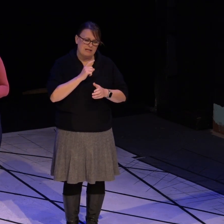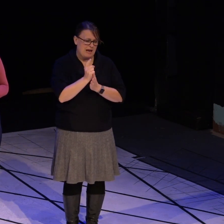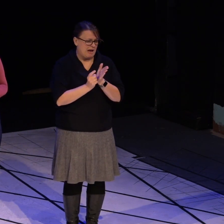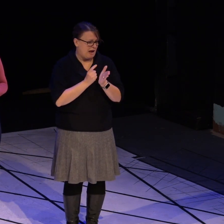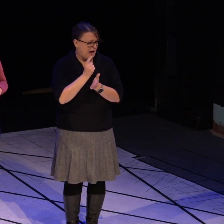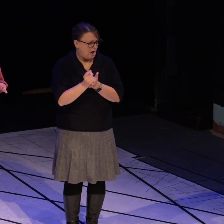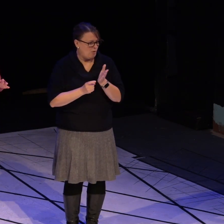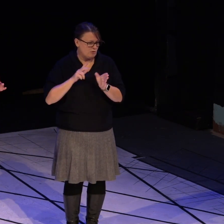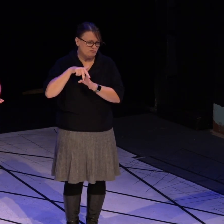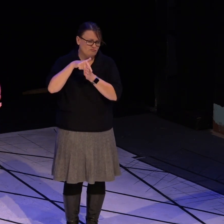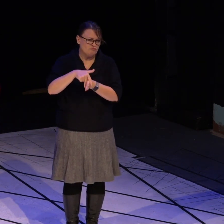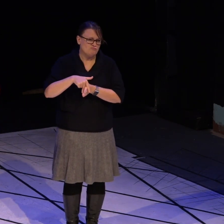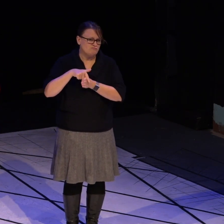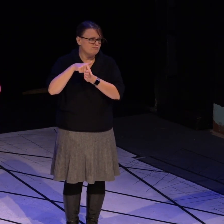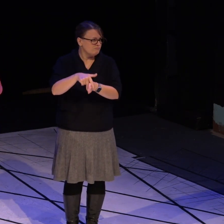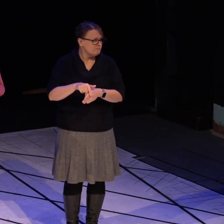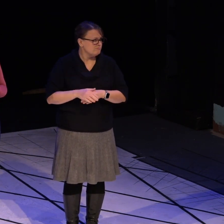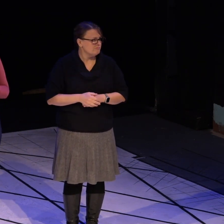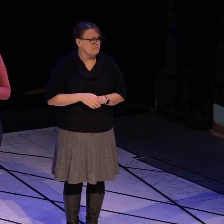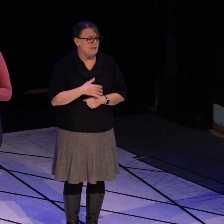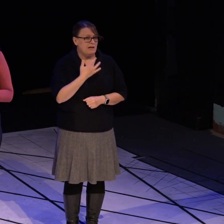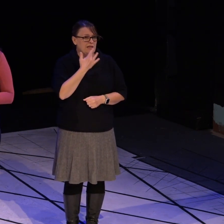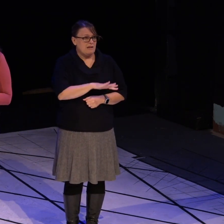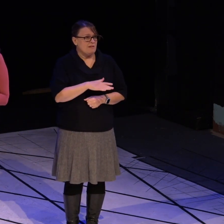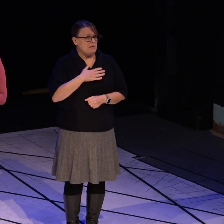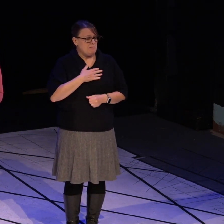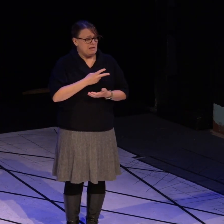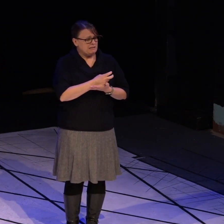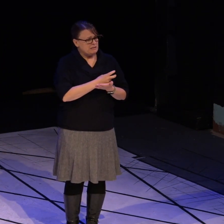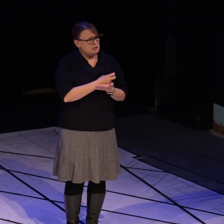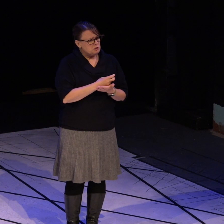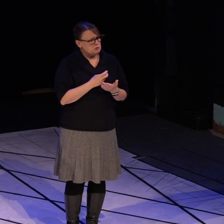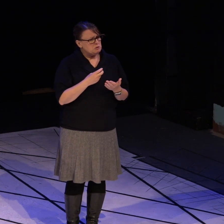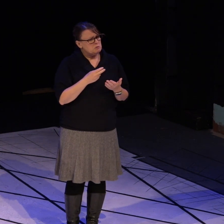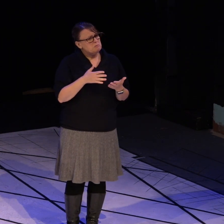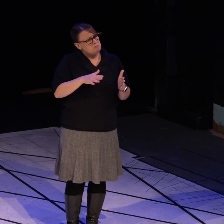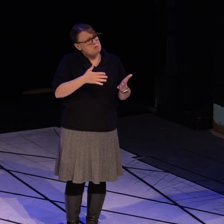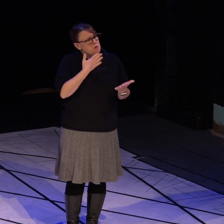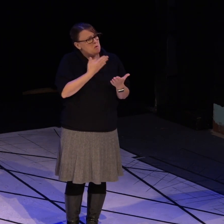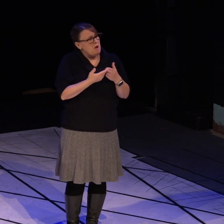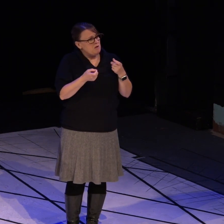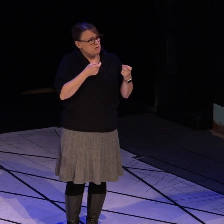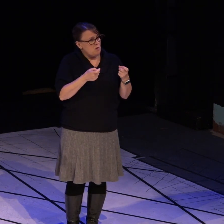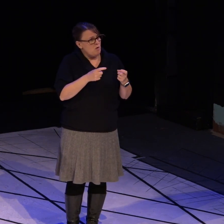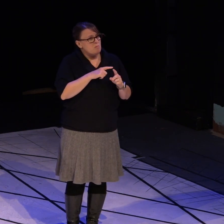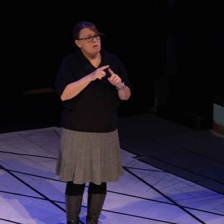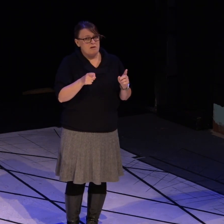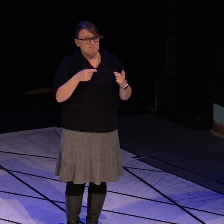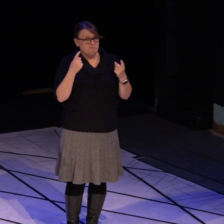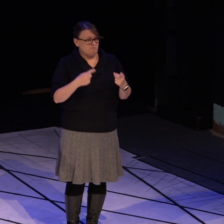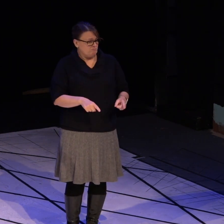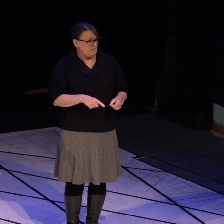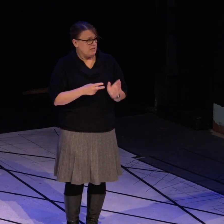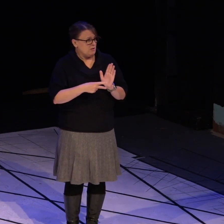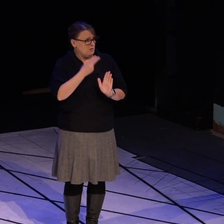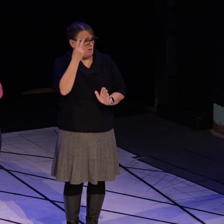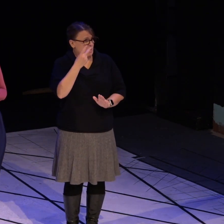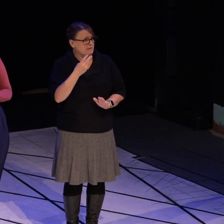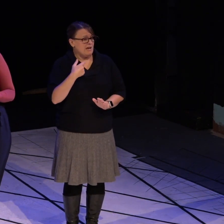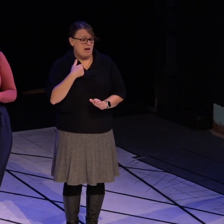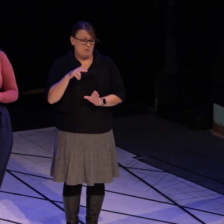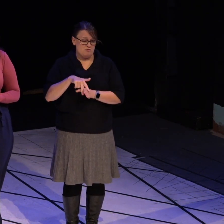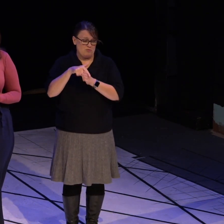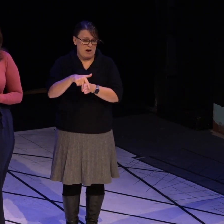a saddle. And thankfully, my seizures are pretty well controlled, but I have indeed had two seizures while